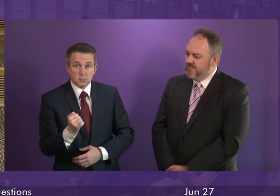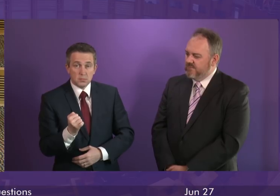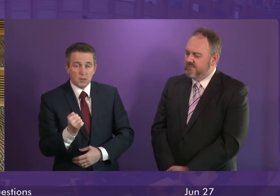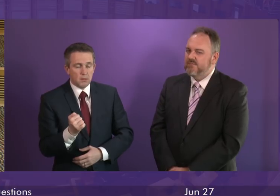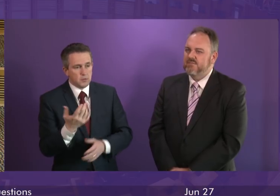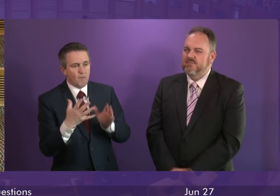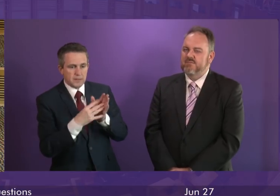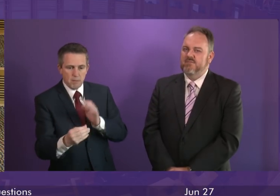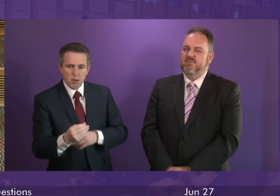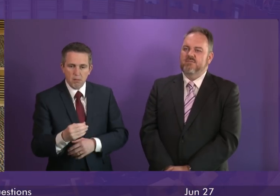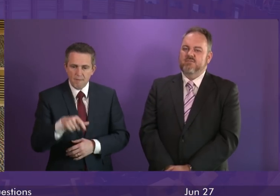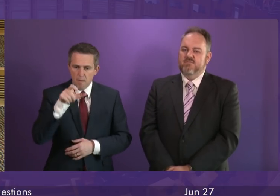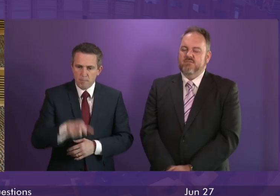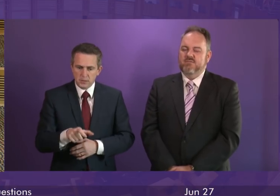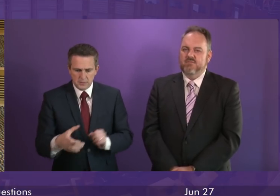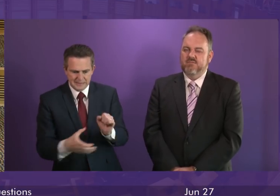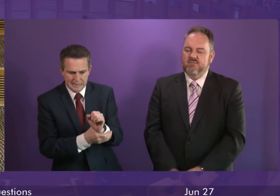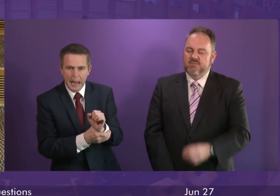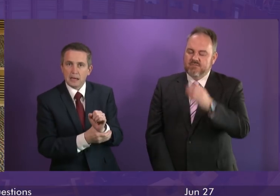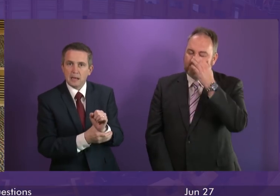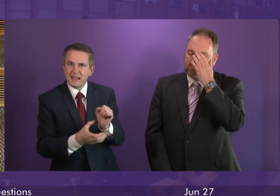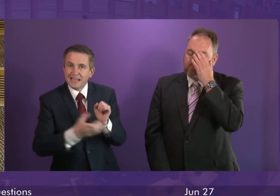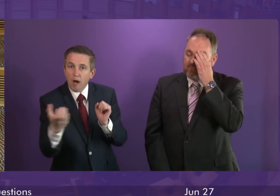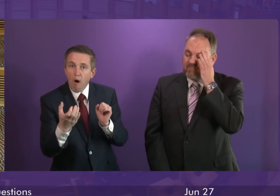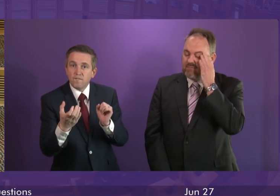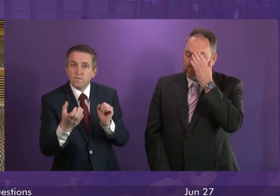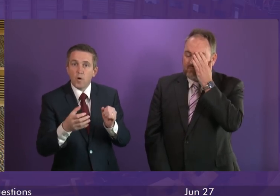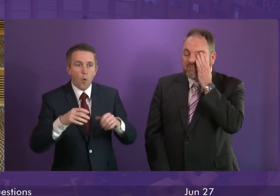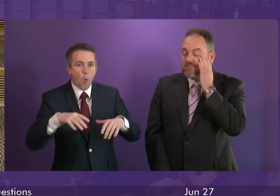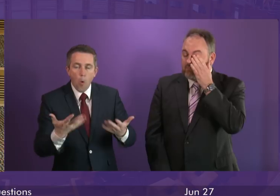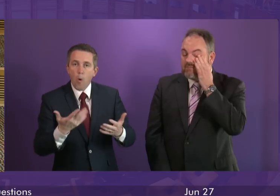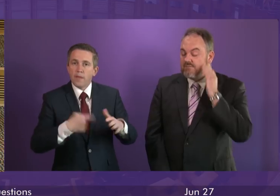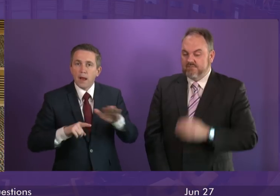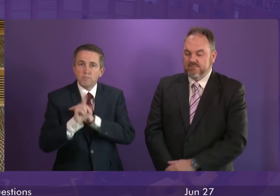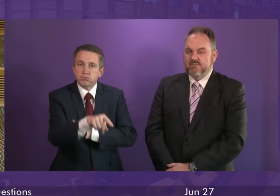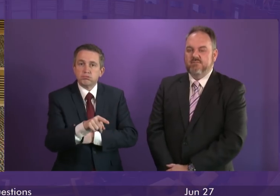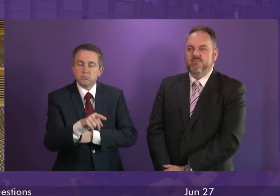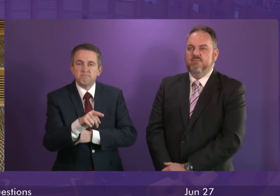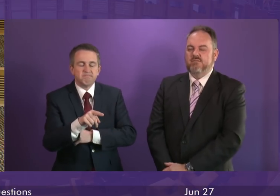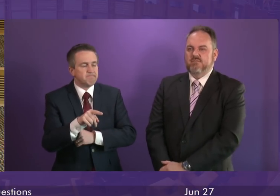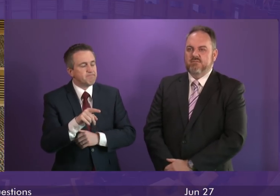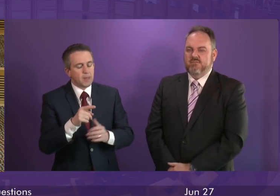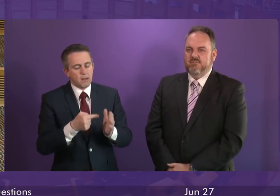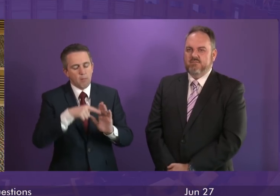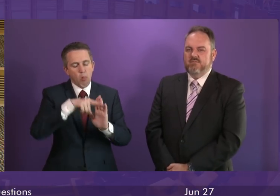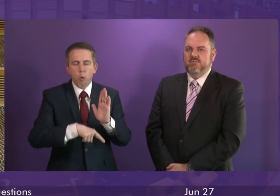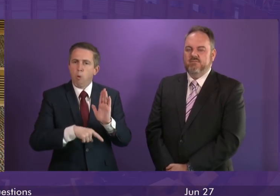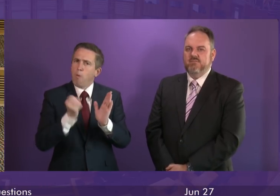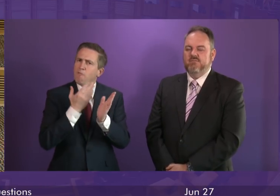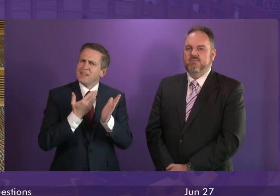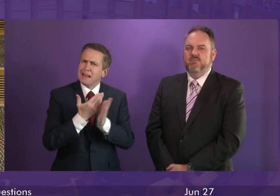somebody tampers with an electronic tag, if they are unlawfully at large because of that, then we have created a specific new